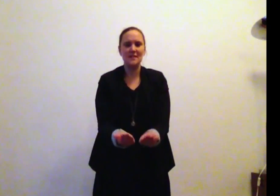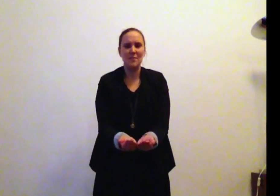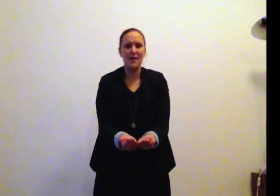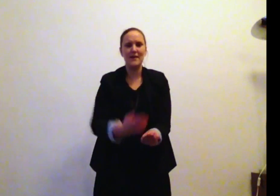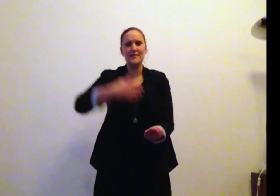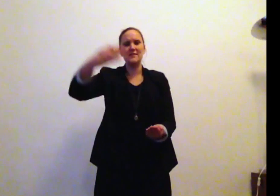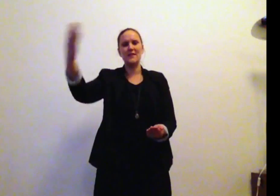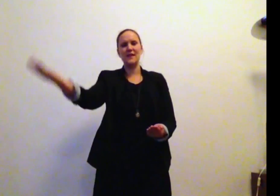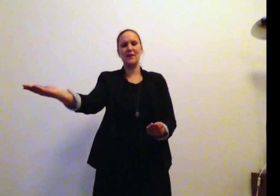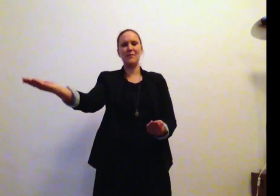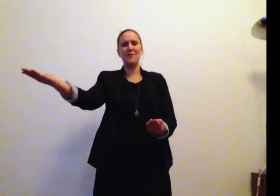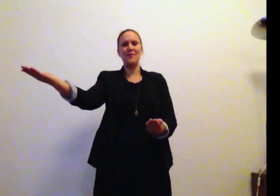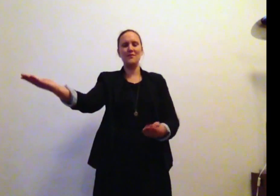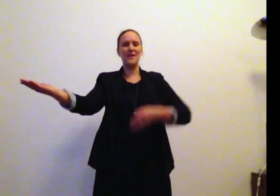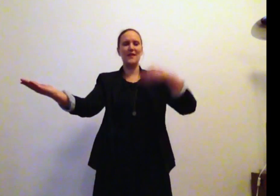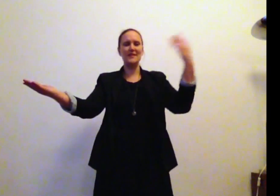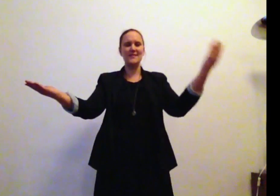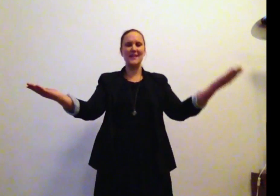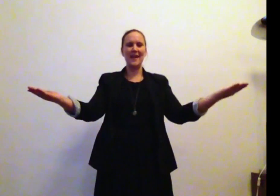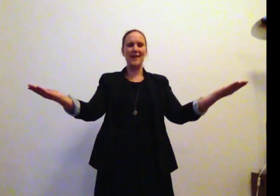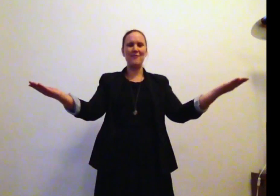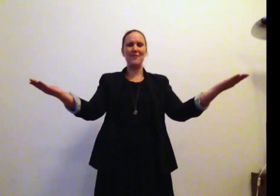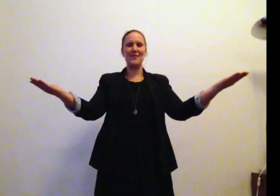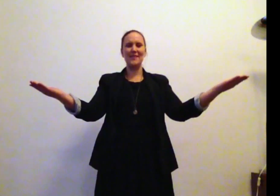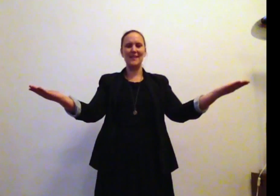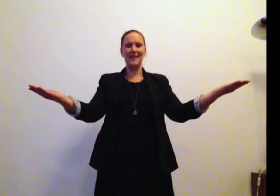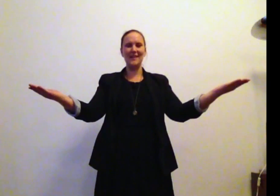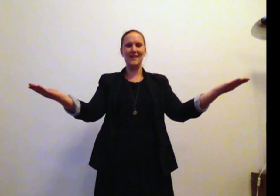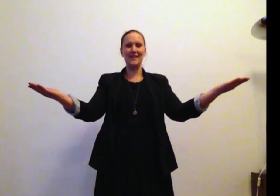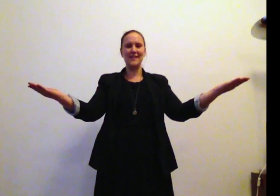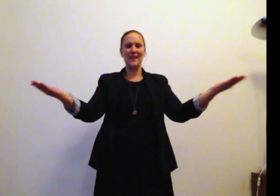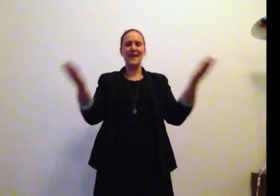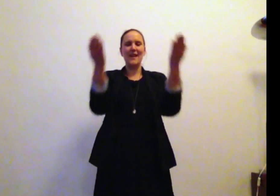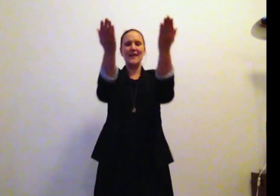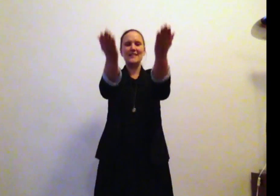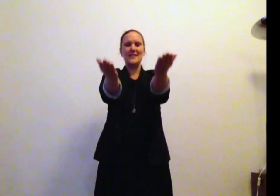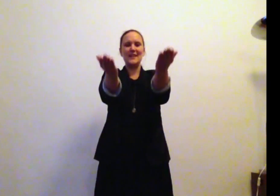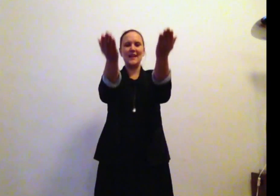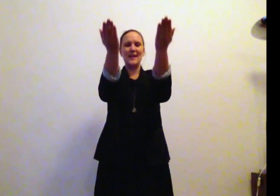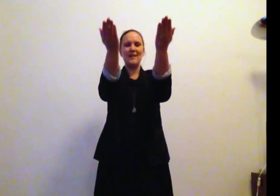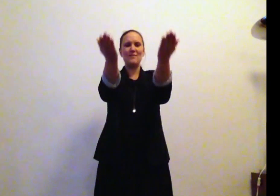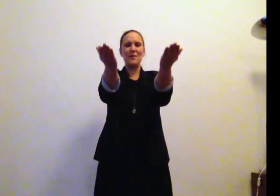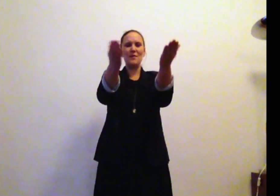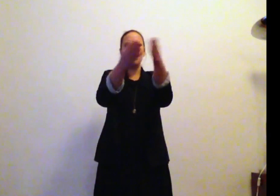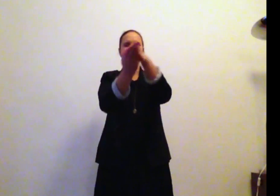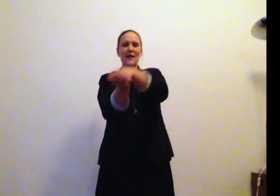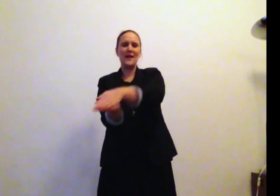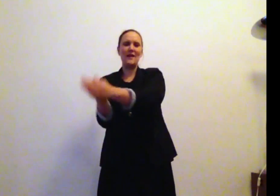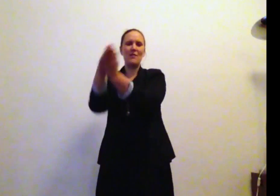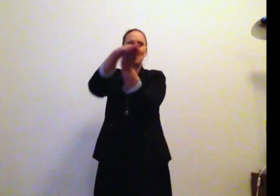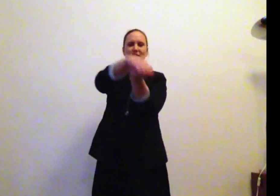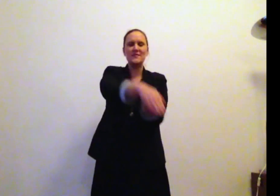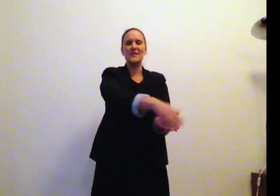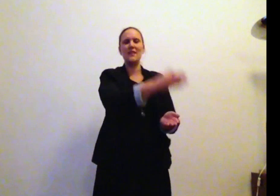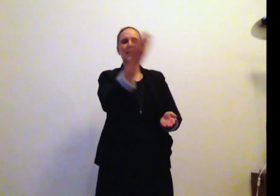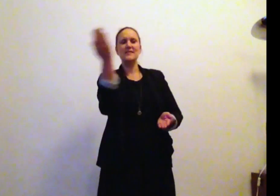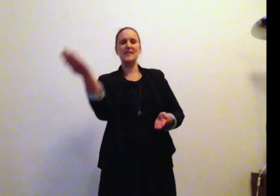pies Sing Aberro Vane, Sing Aberro Lynn And indeed I have more of my herring for sale Sing